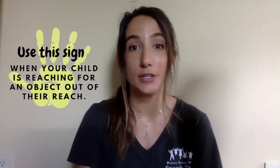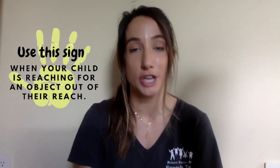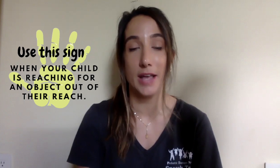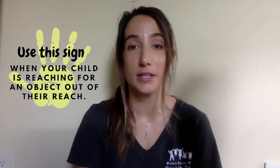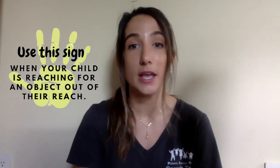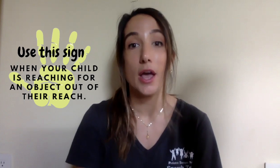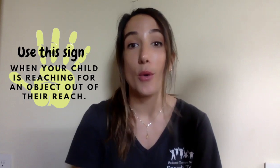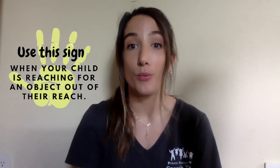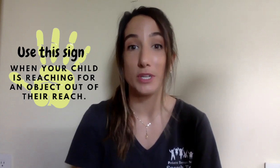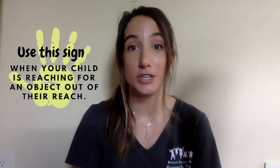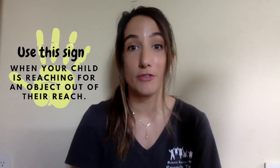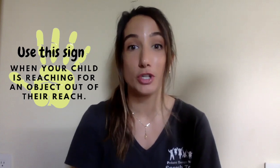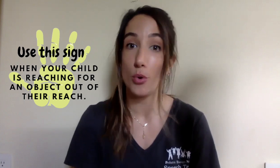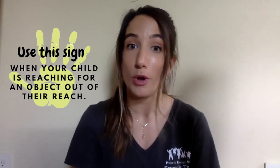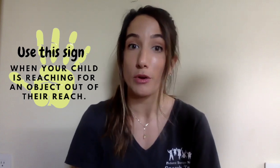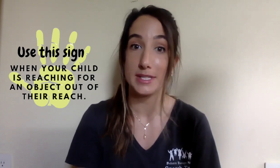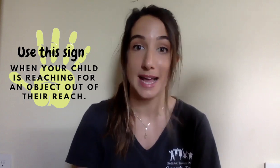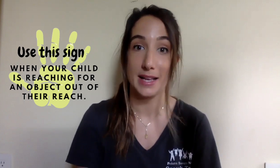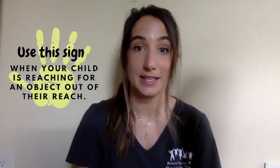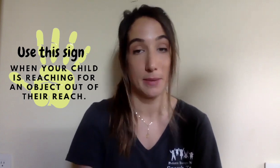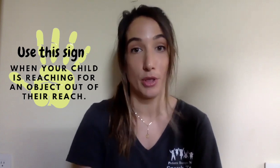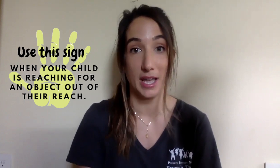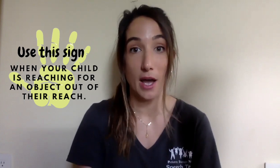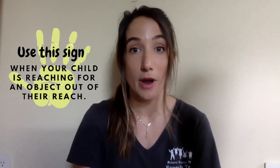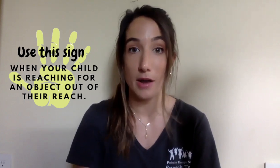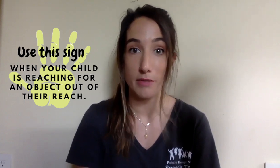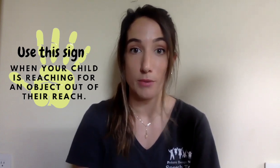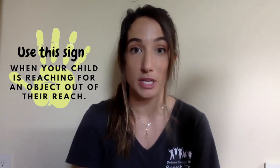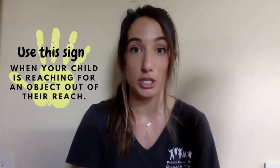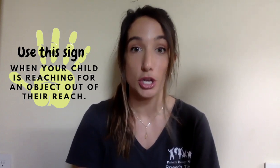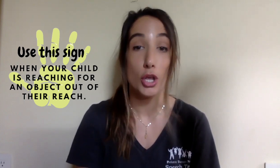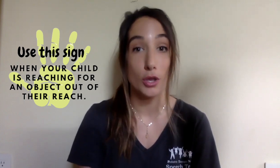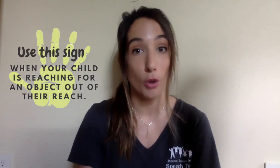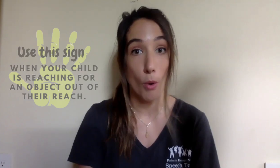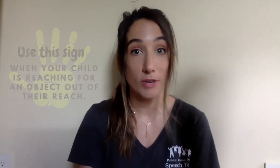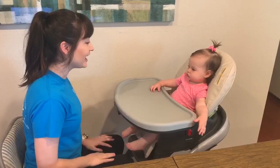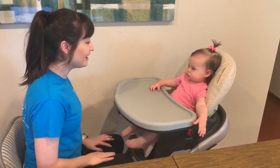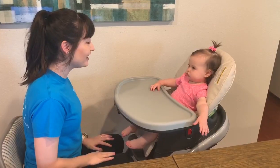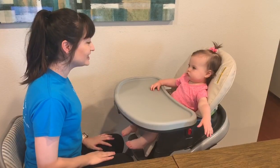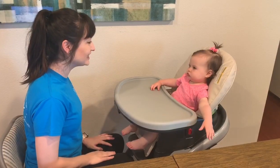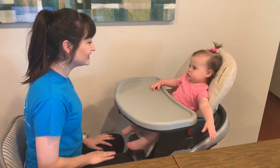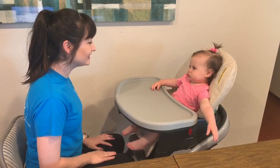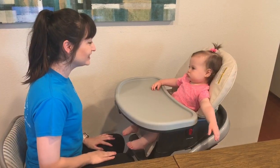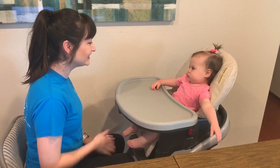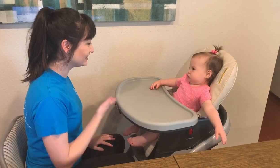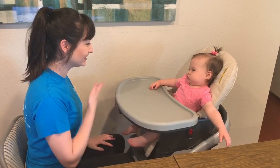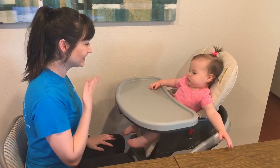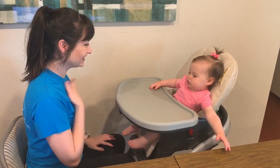child reaching for a toy or a snack that's up on the counter out of their reach. You can go over to them, ask, do you want that?